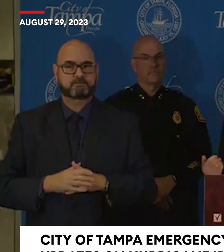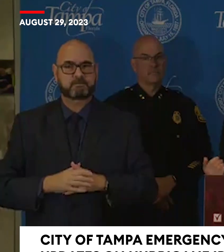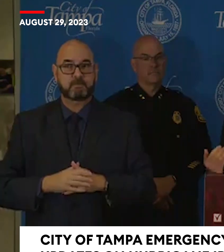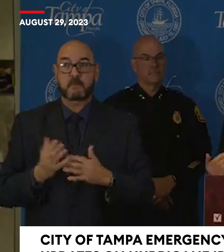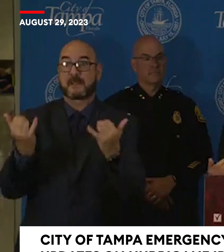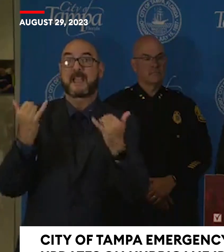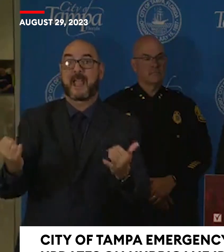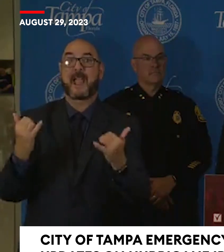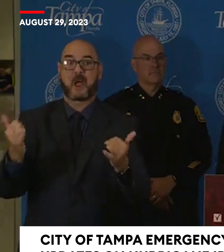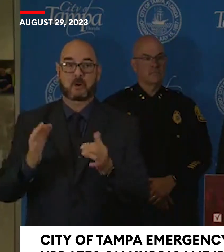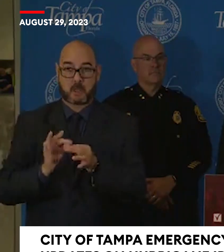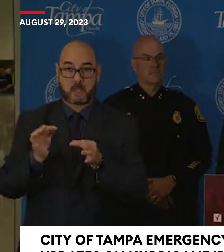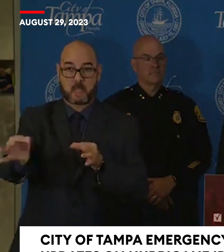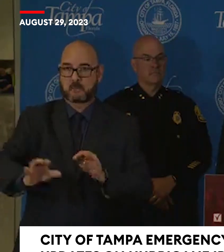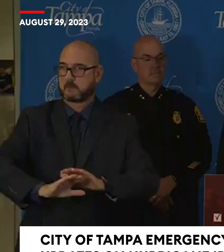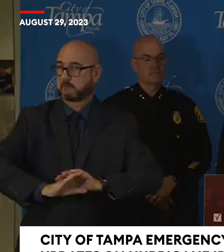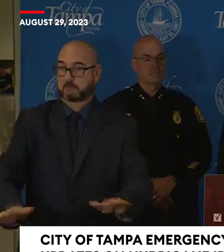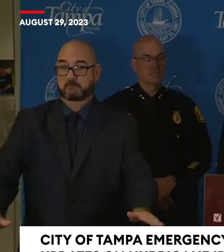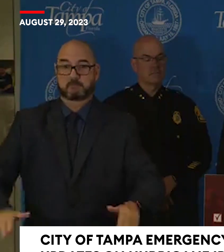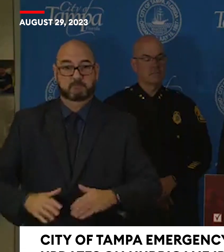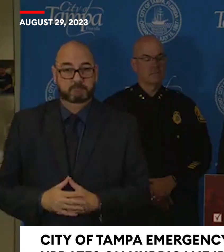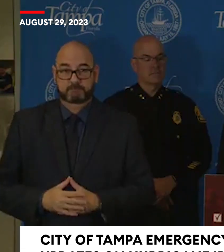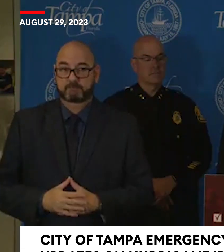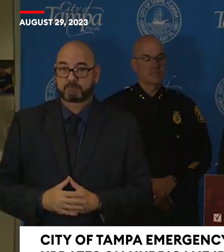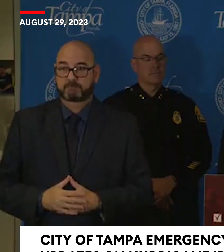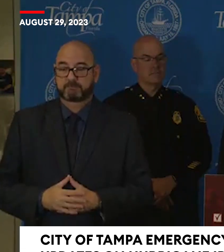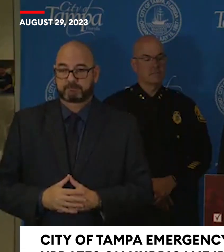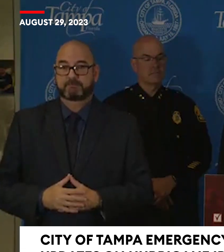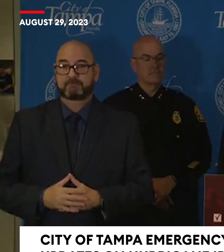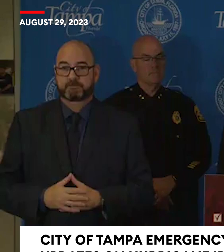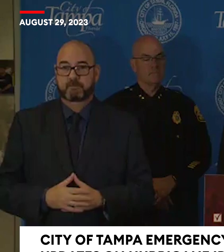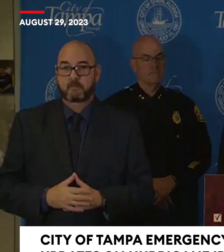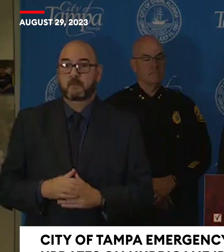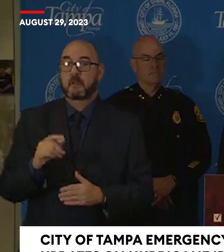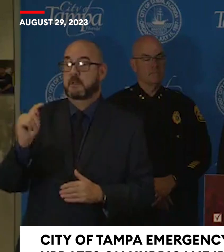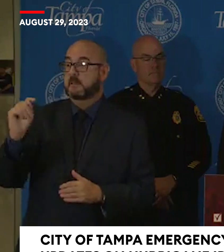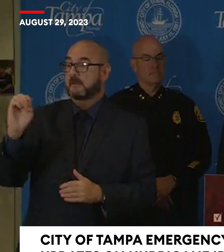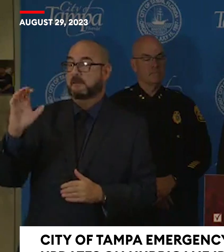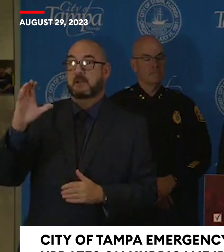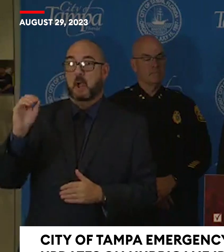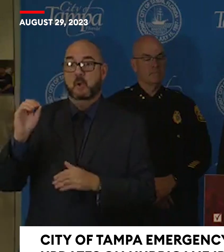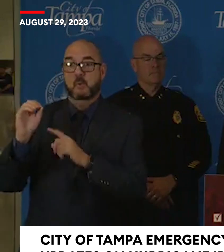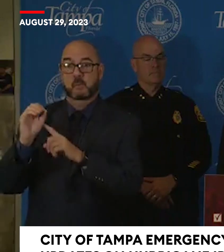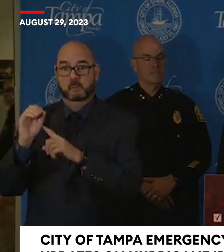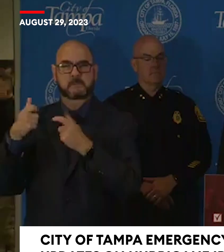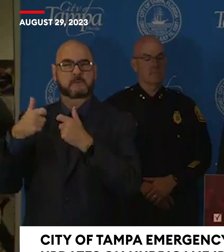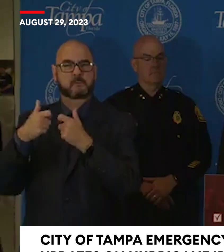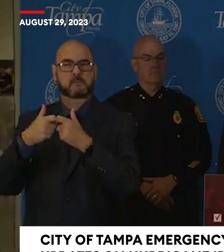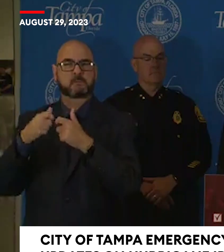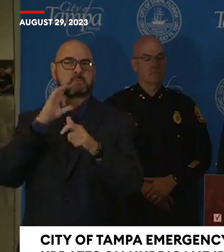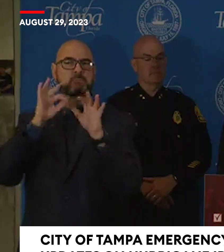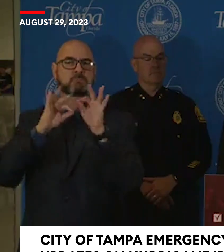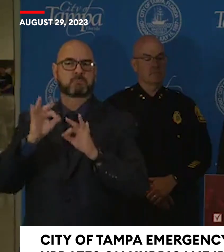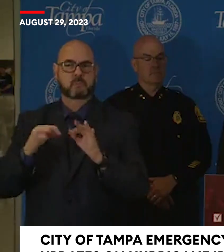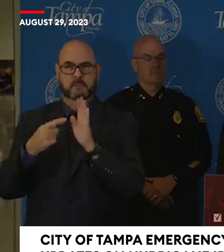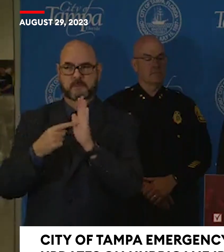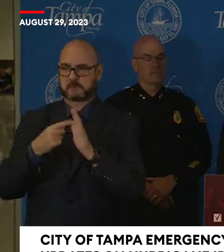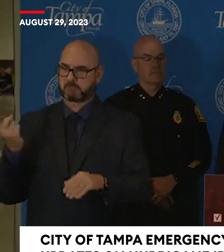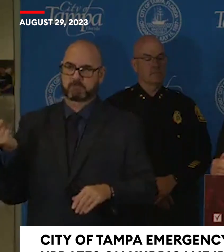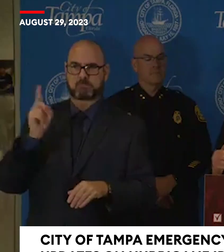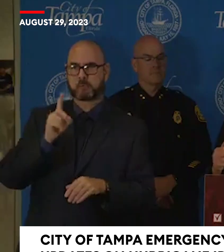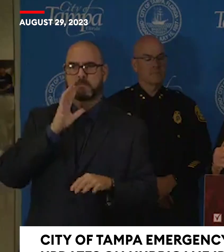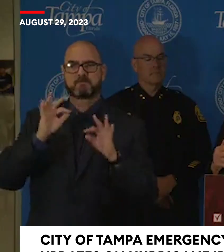We're going to have a TECO representative come up and talk about the specific details of TECO. But I can tell you that we have literally